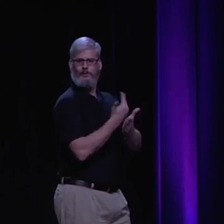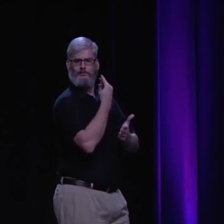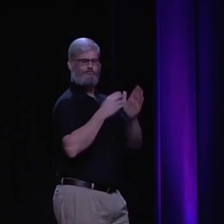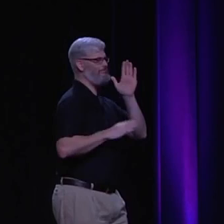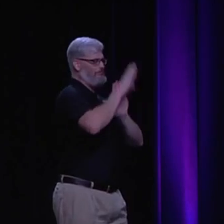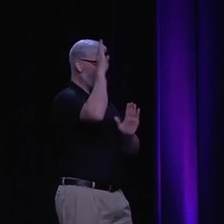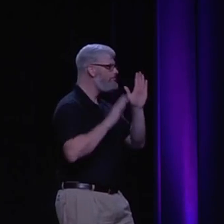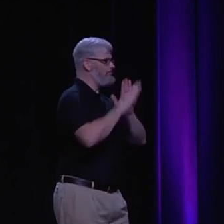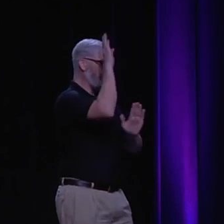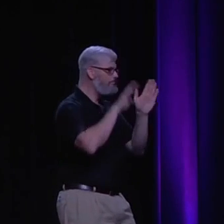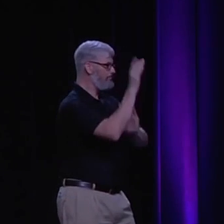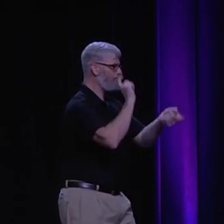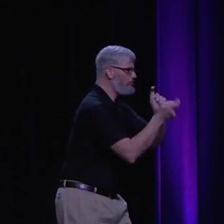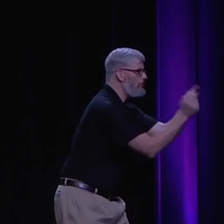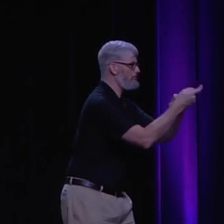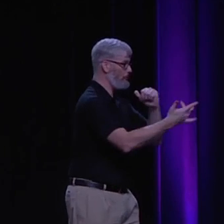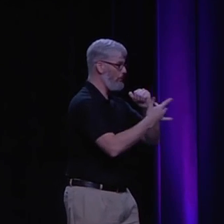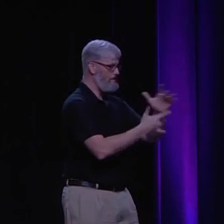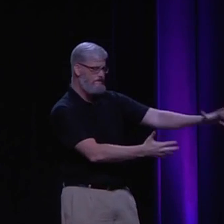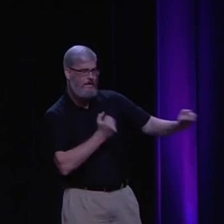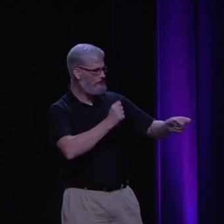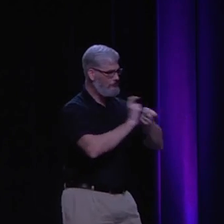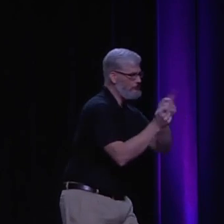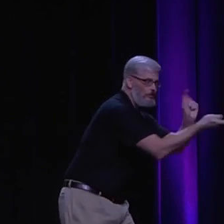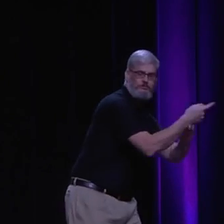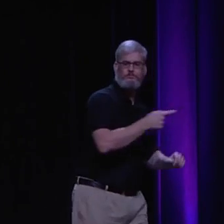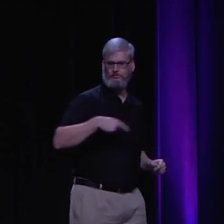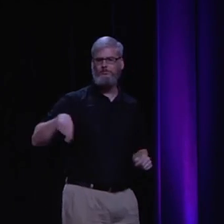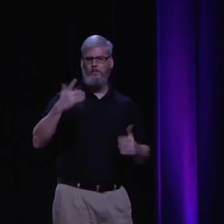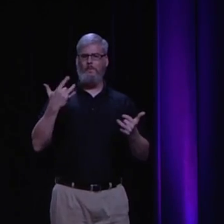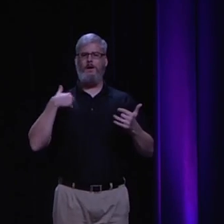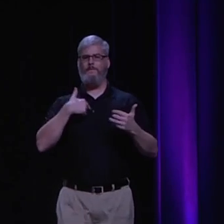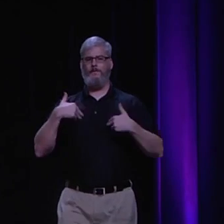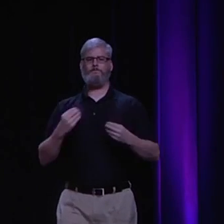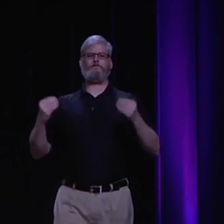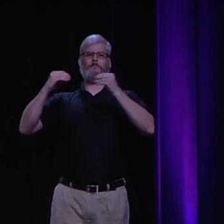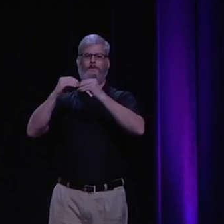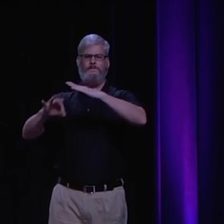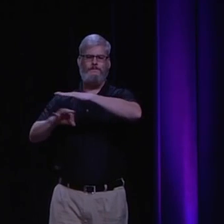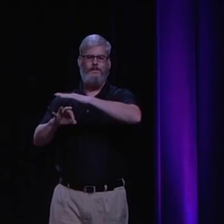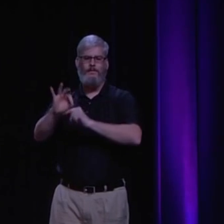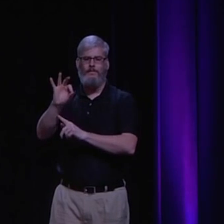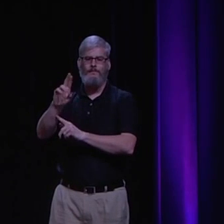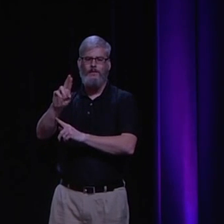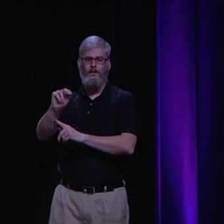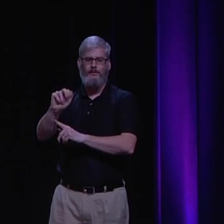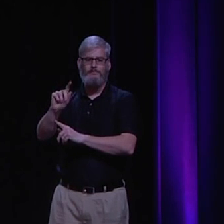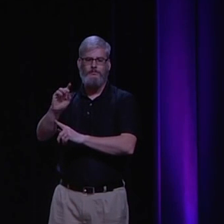And these old traditional religions know the threat of technology and how fast things change